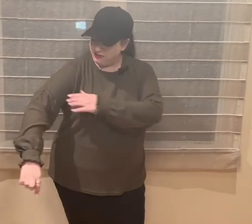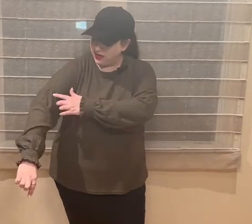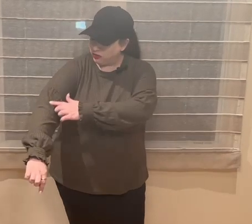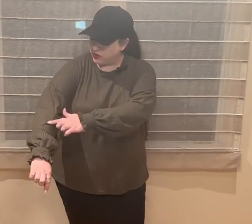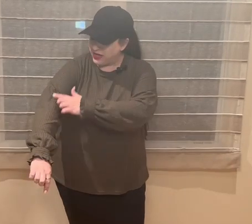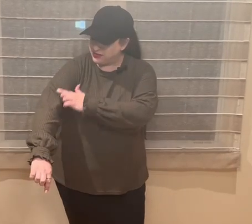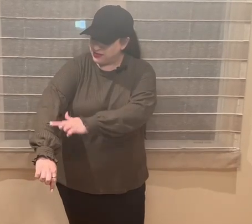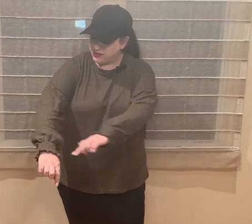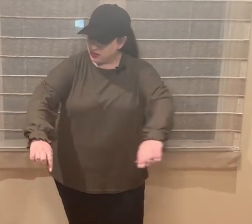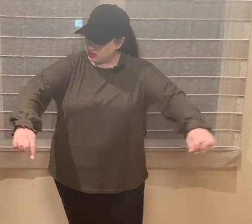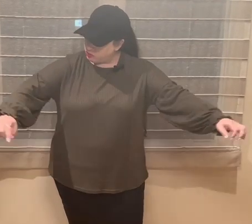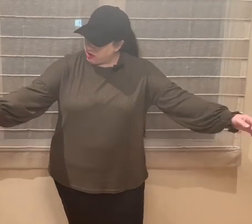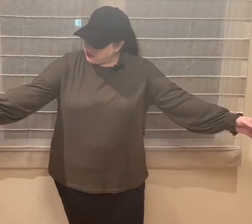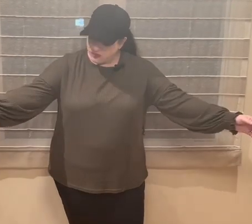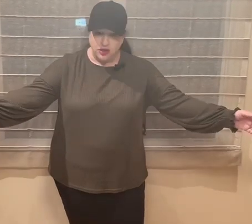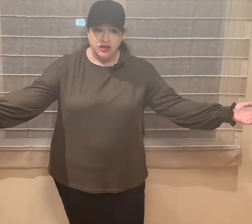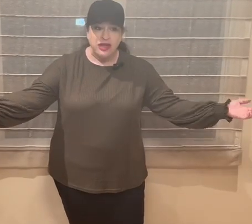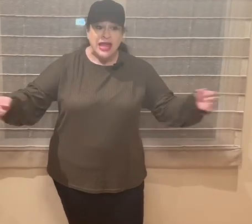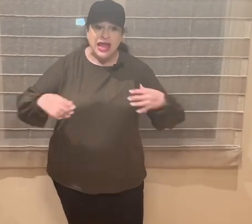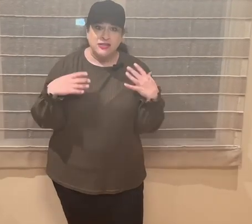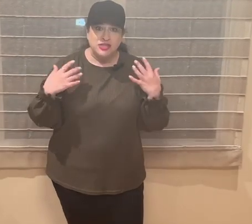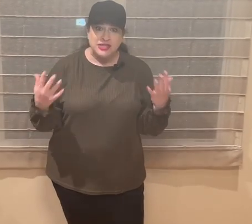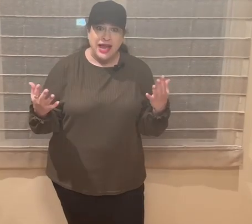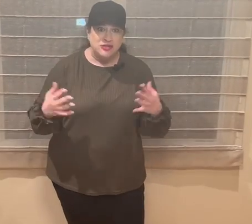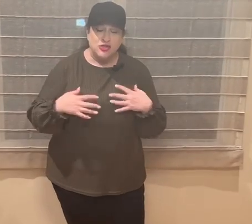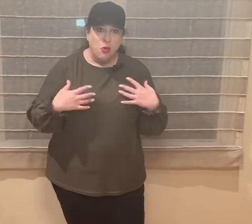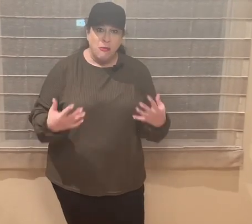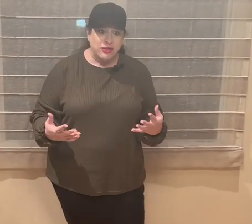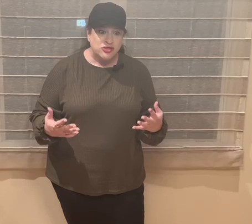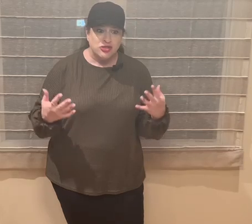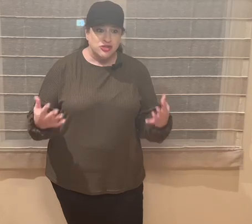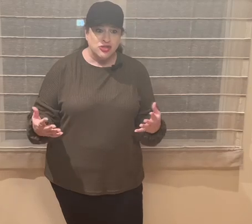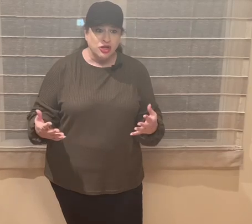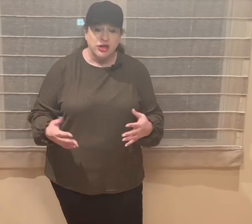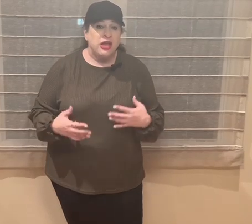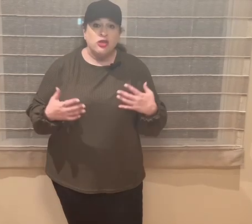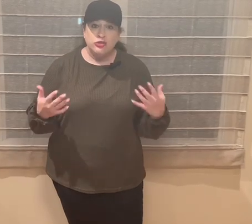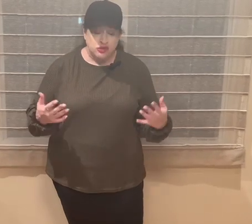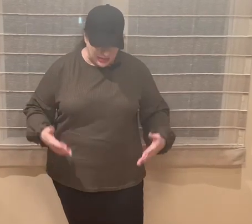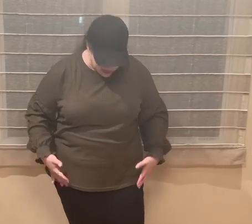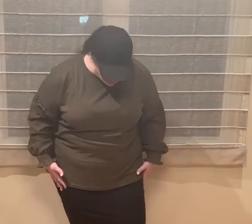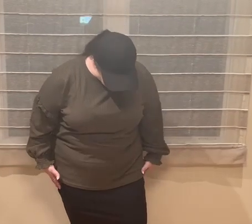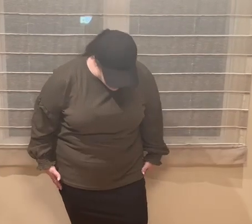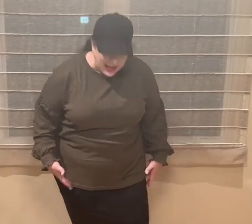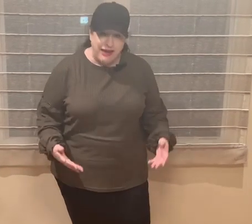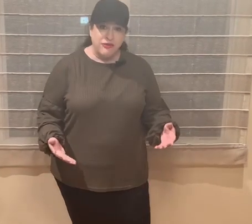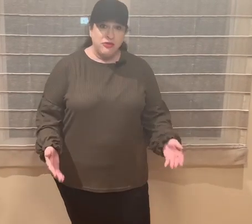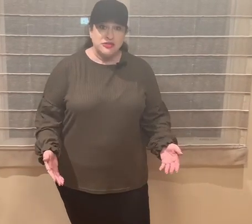of like creates this little ruffled look and it just adds so much to the shirt. You could dress it up like I have it with a